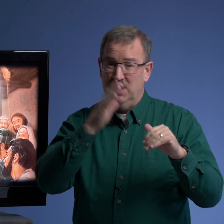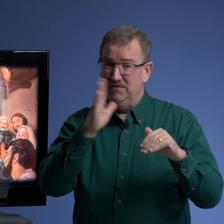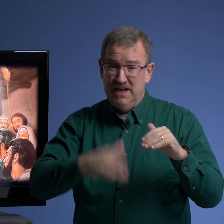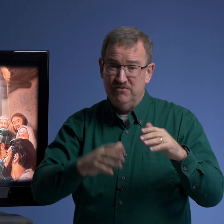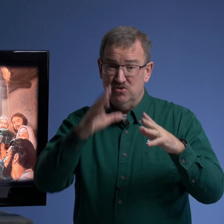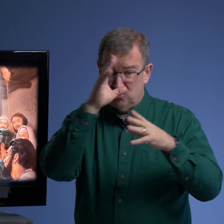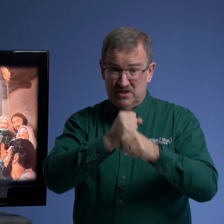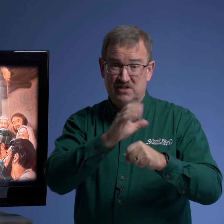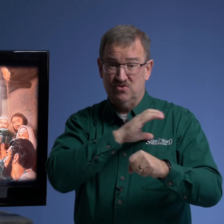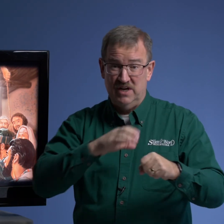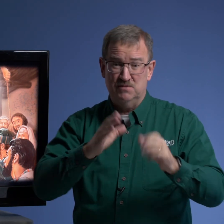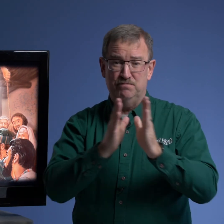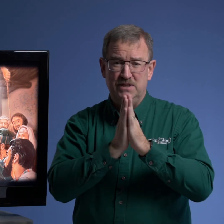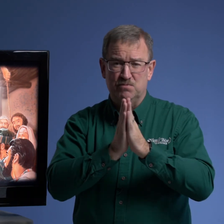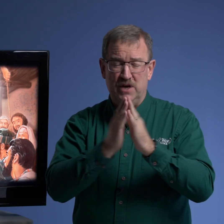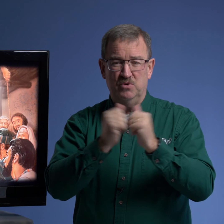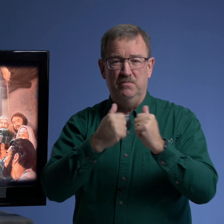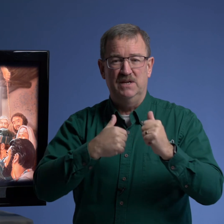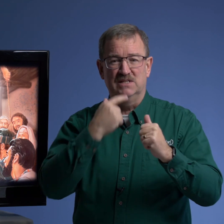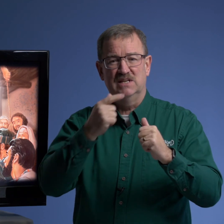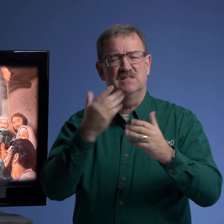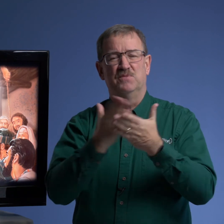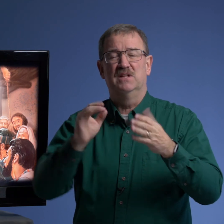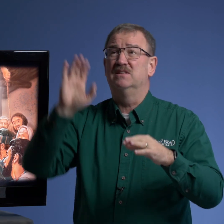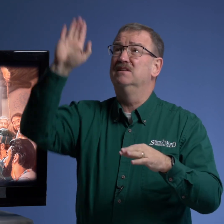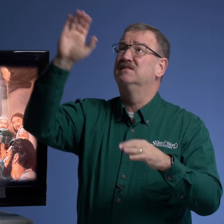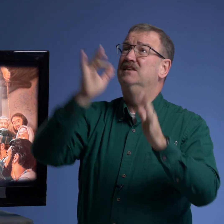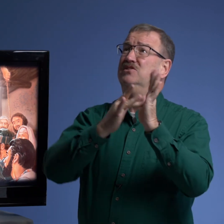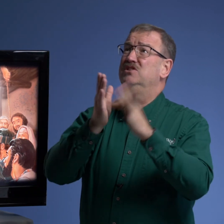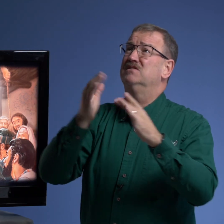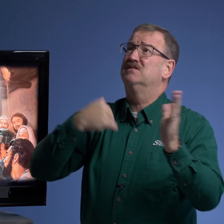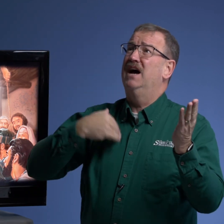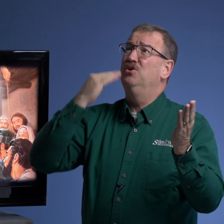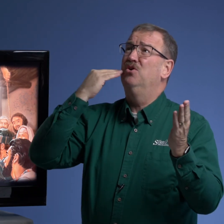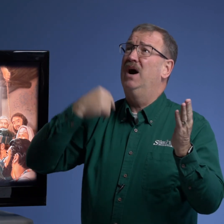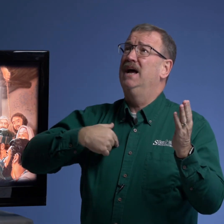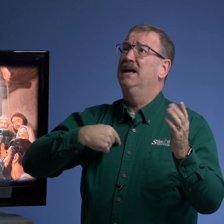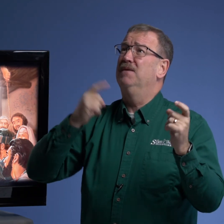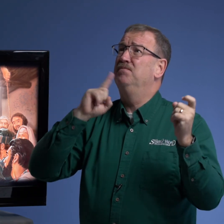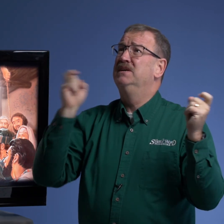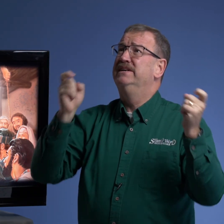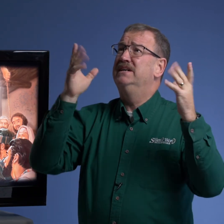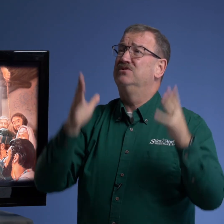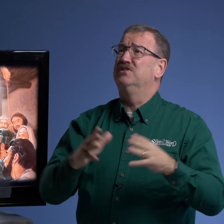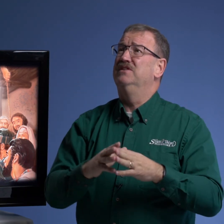have never trusted christ please pray with me and say something like this jesus i know i am a sinner